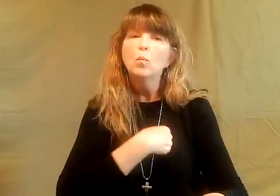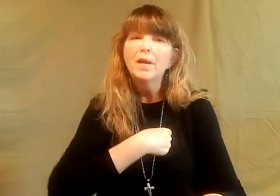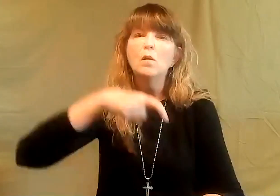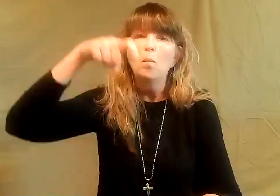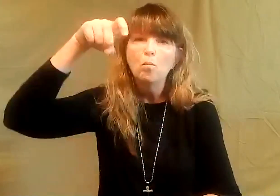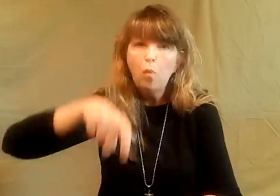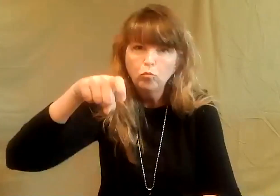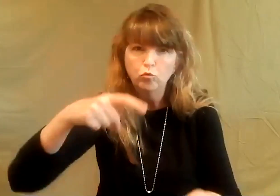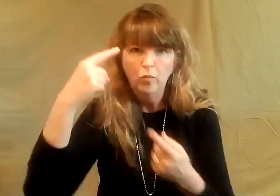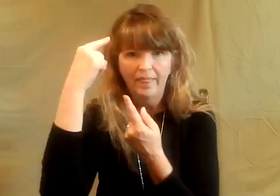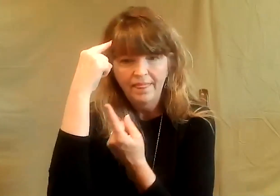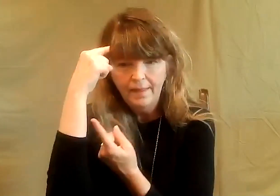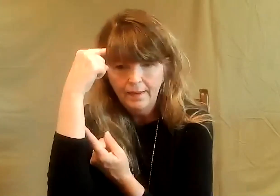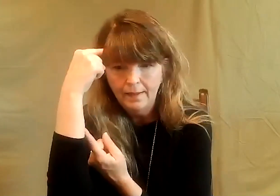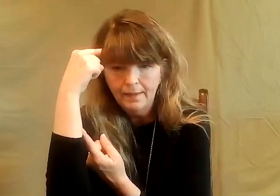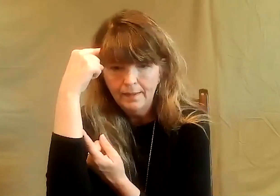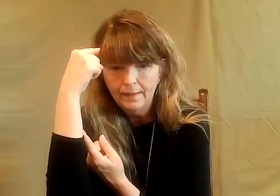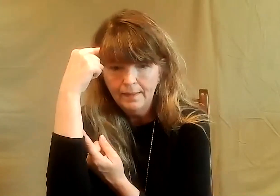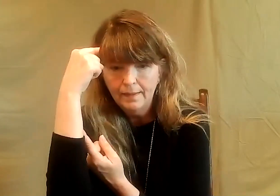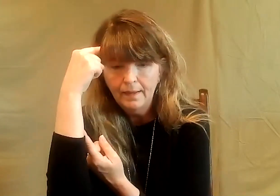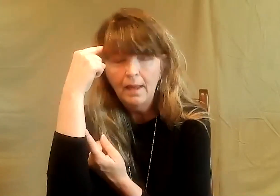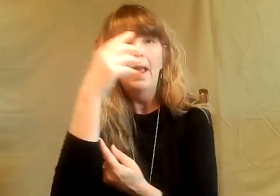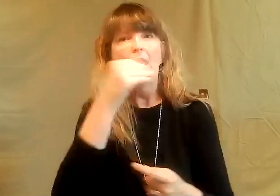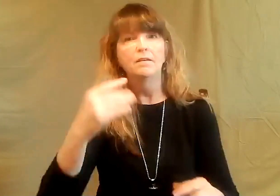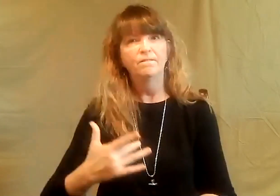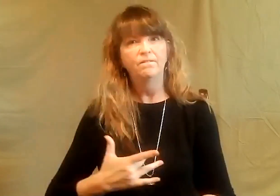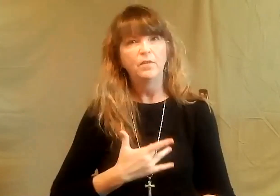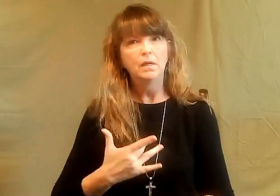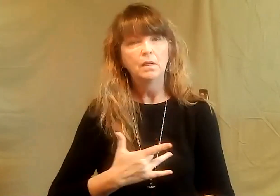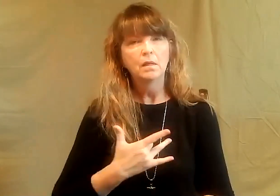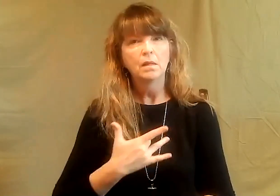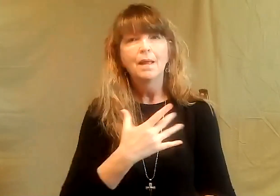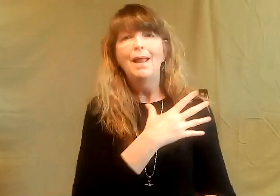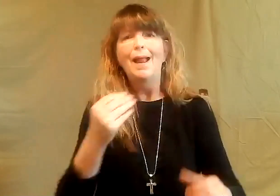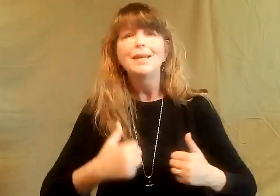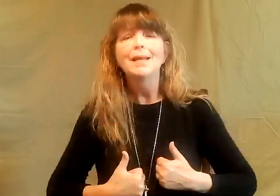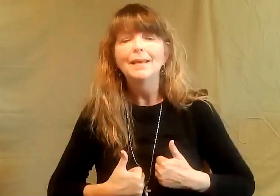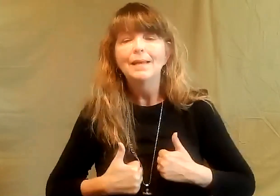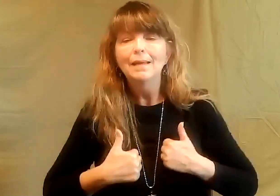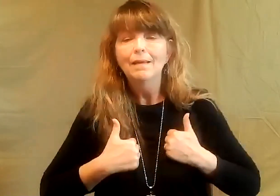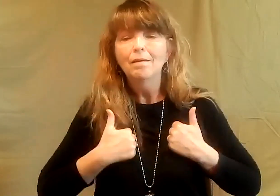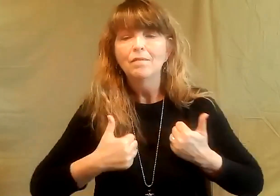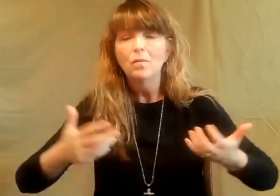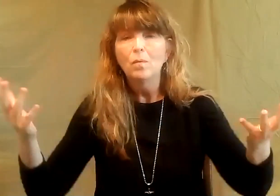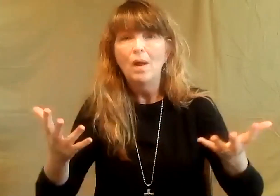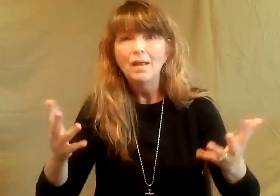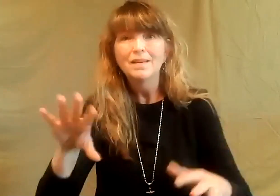different what we should be thinking and feeling and living